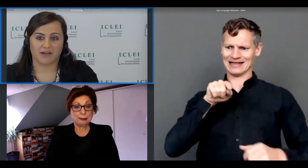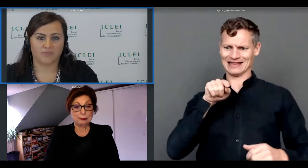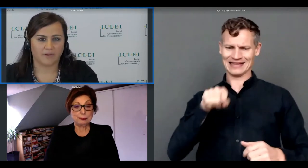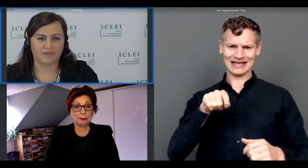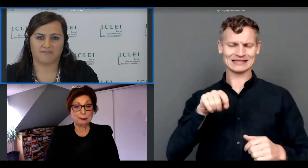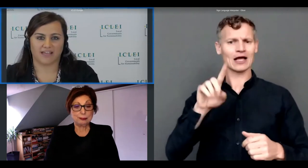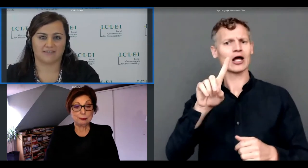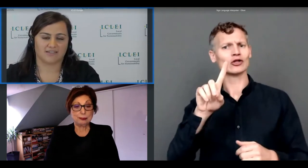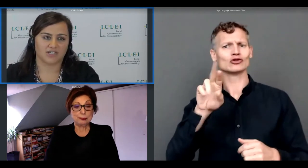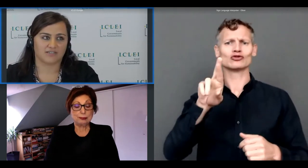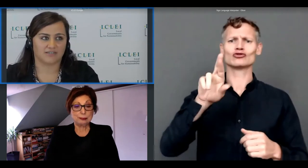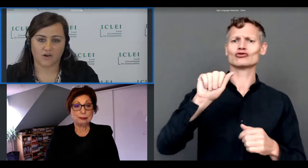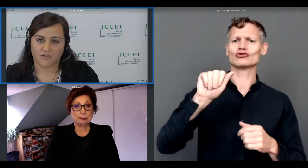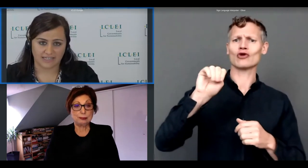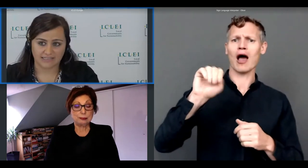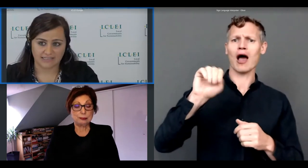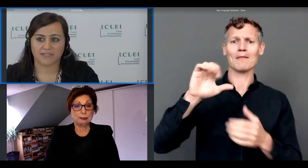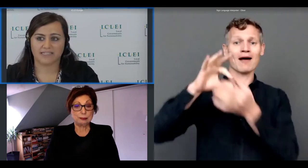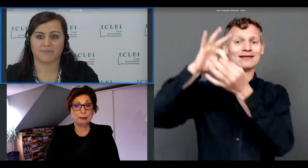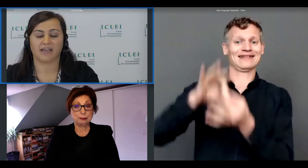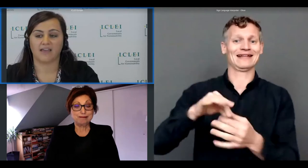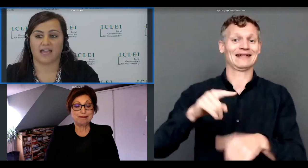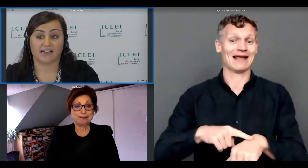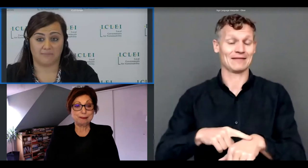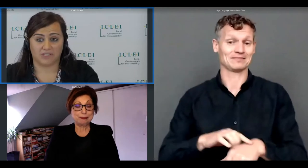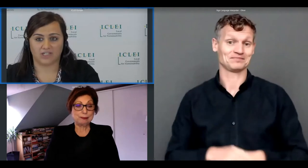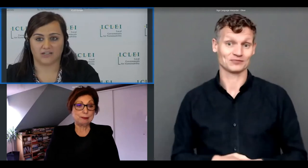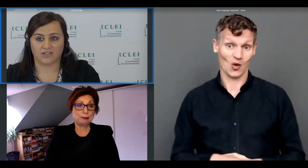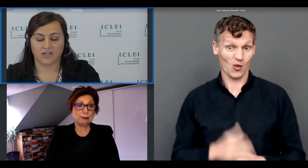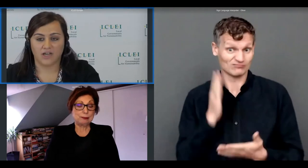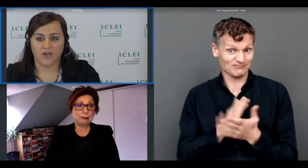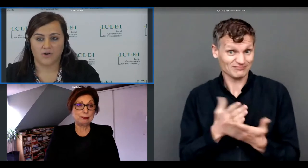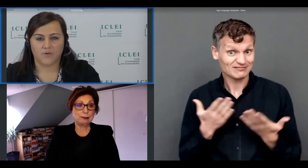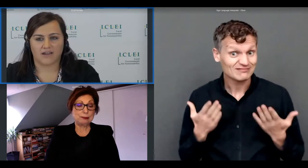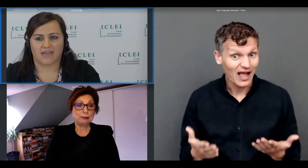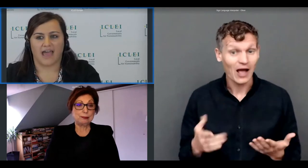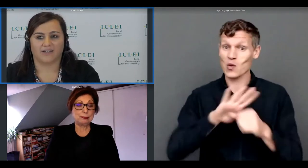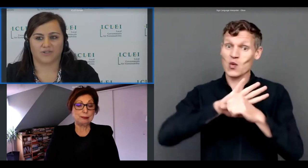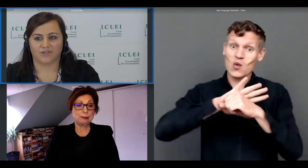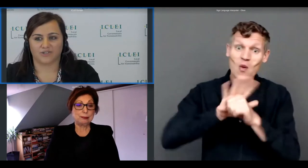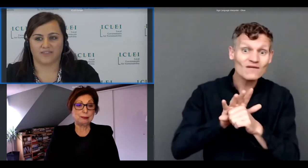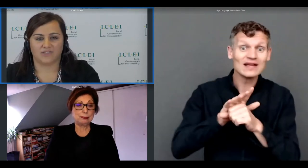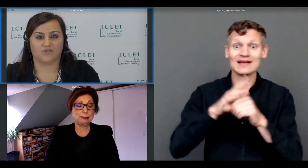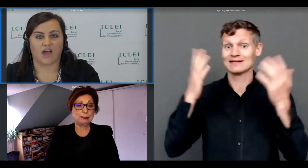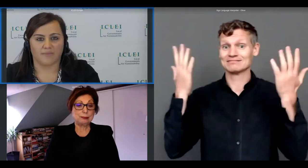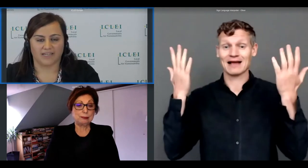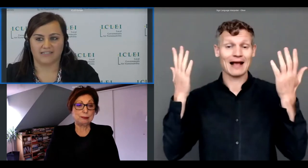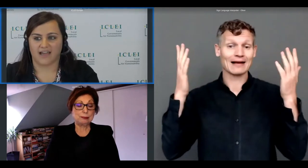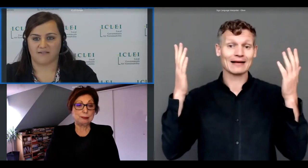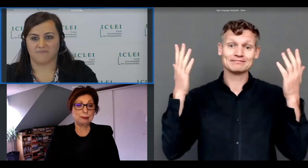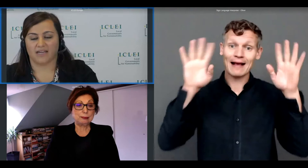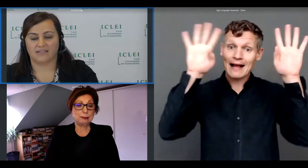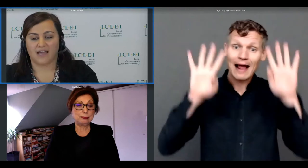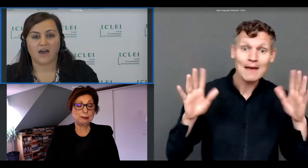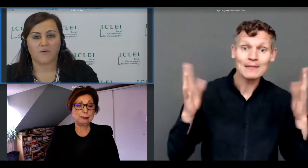by abrupt events such as the COVID-19 pandemic and climate change who are the actors of this drama in